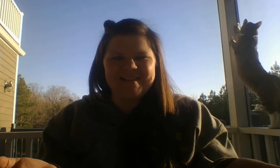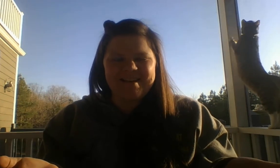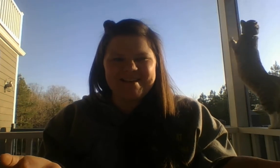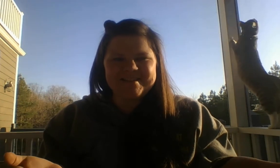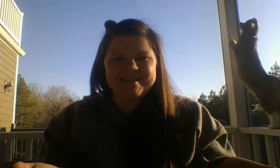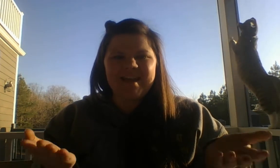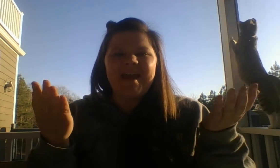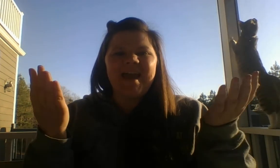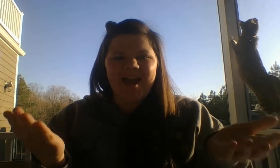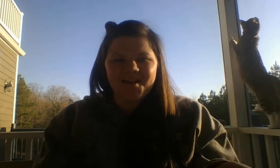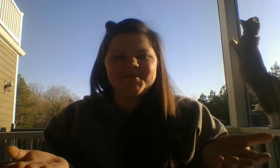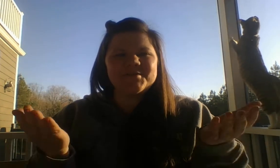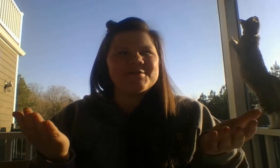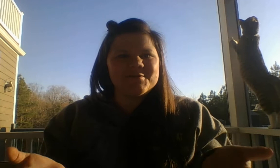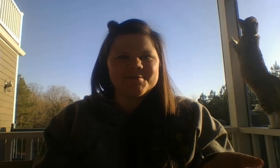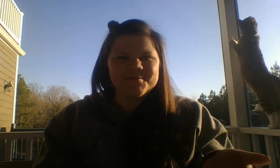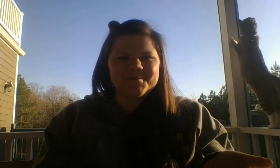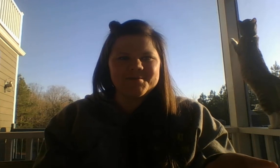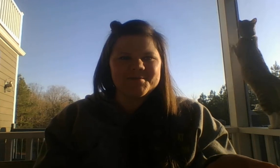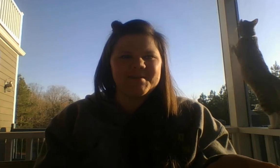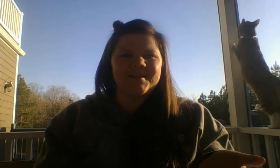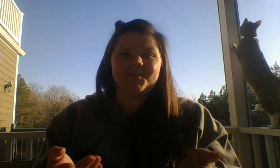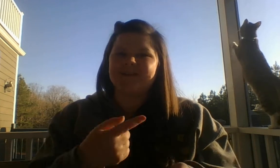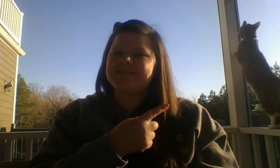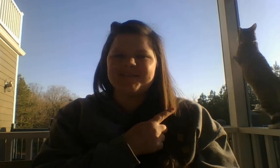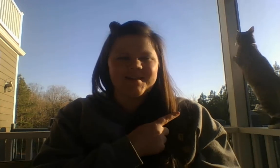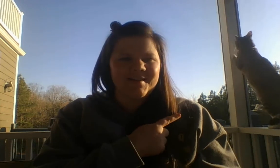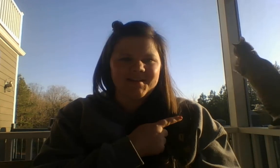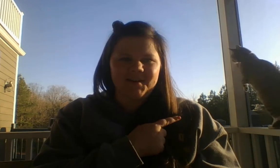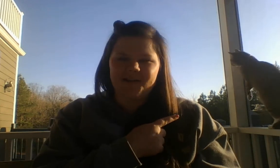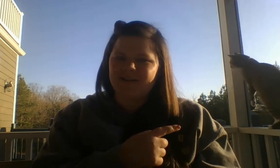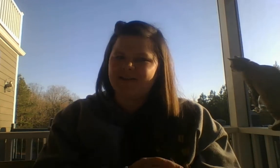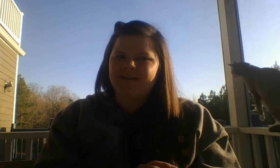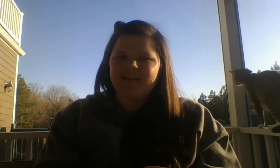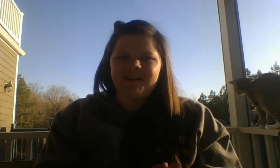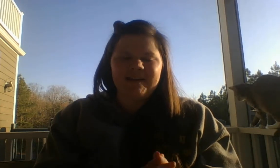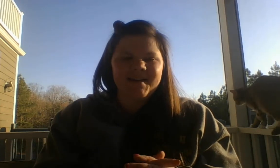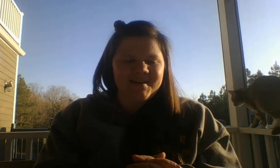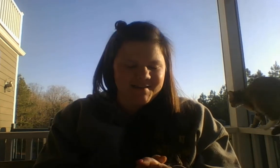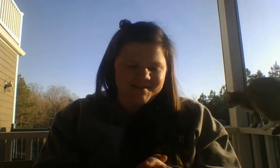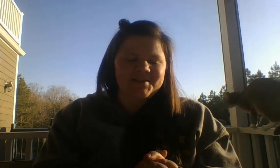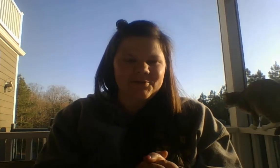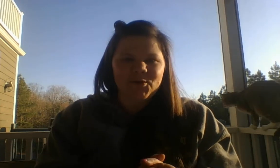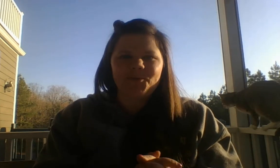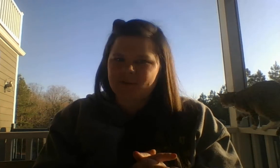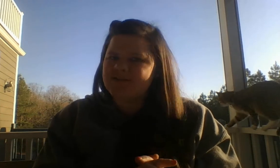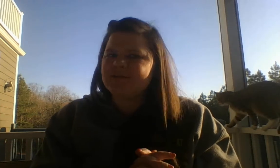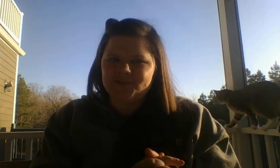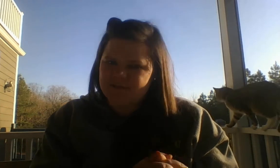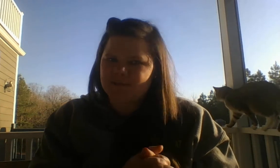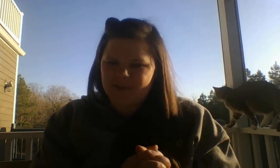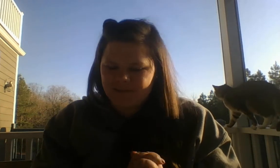word is afternoon. You guys. Clara. She really wants to do this with you.